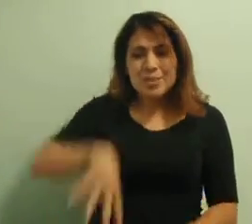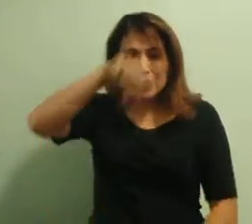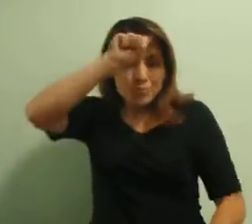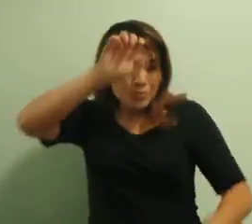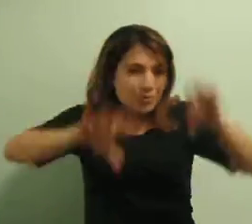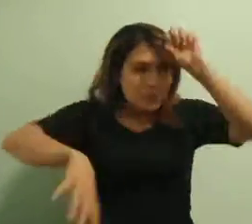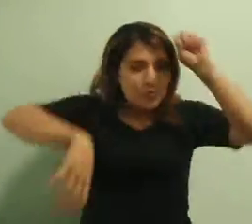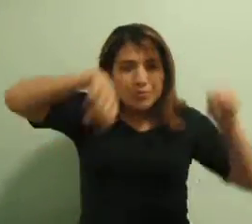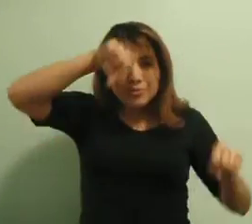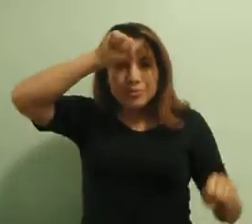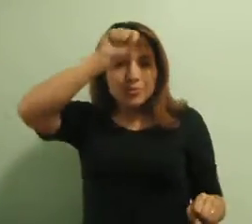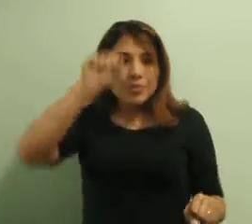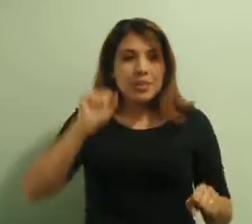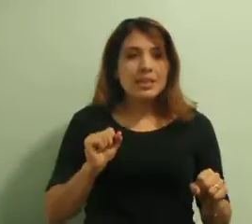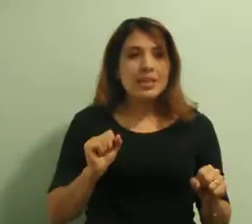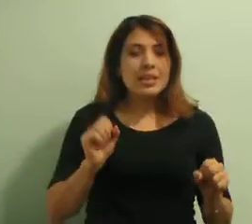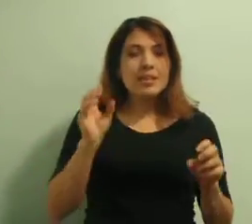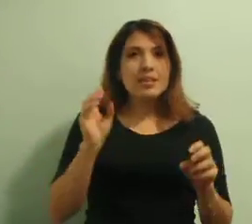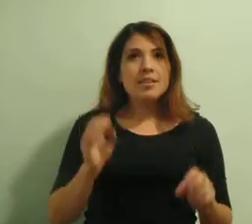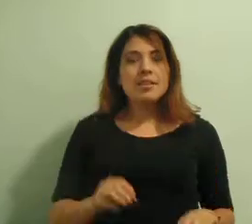They learn everything and absorb it all.